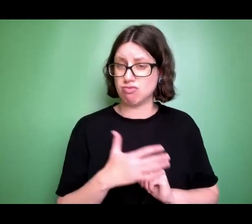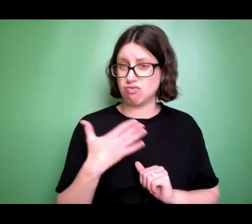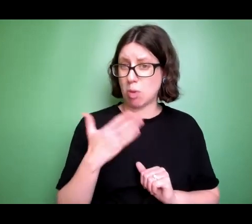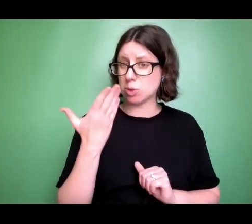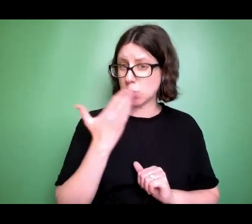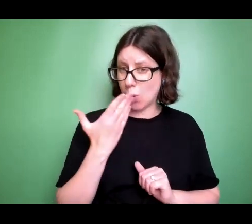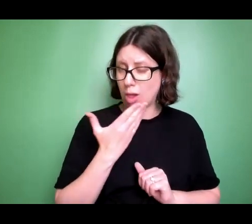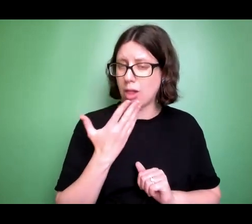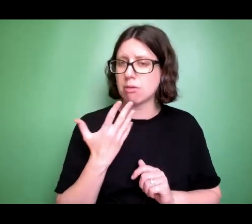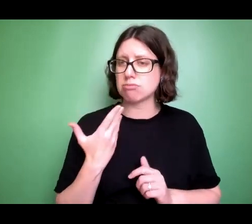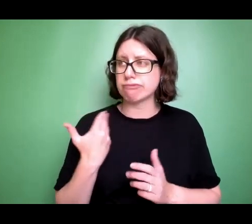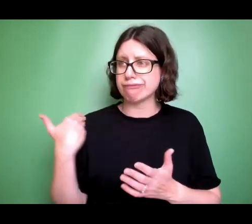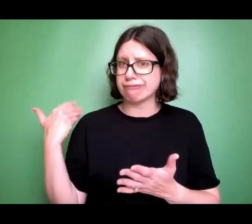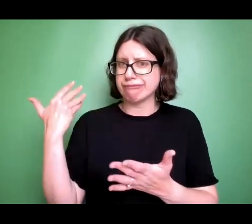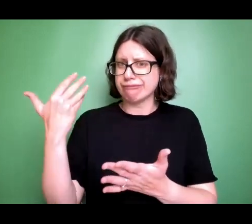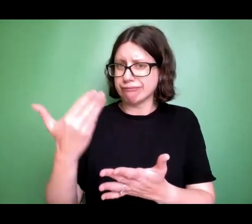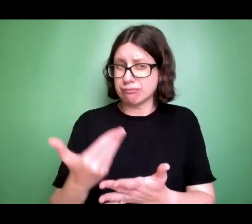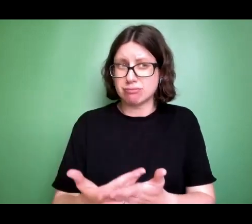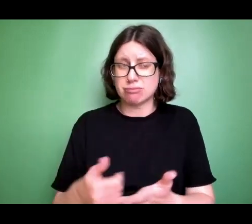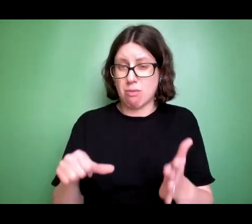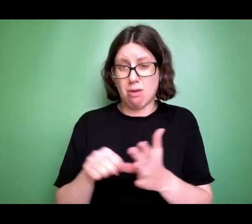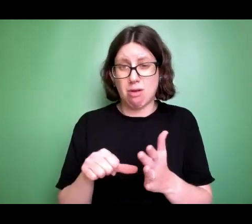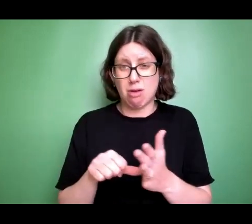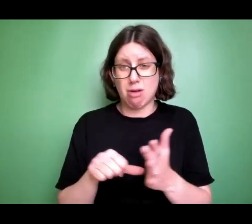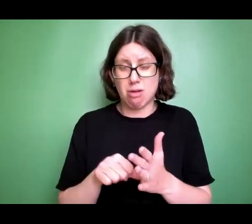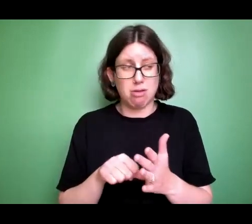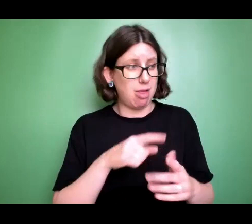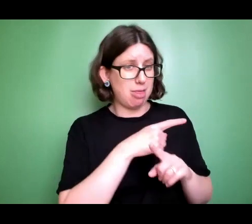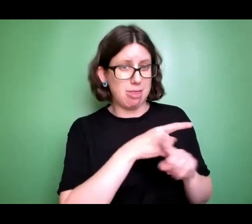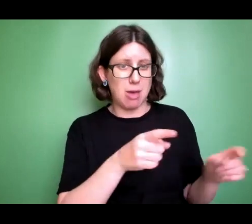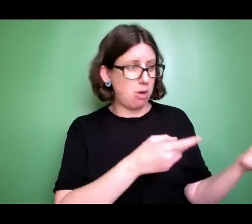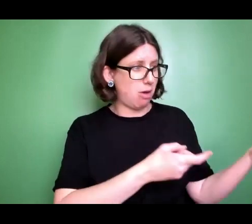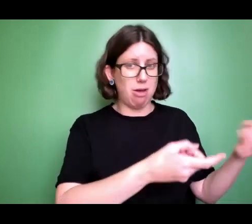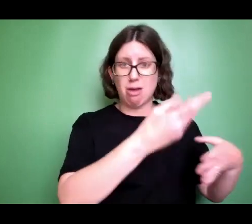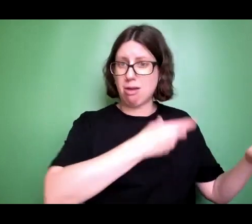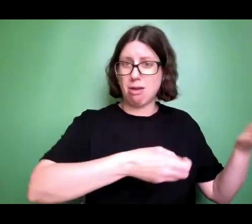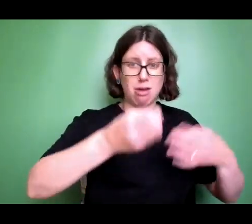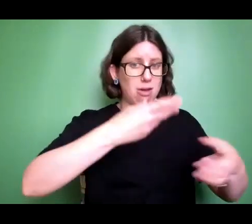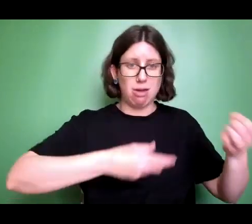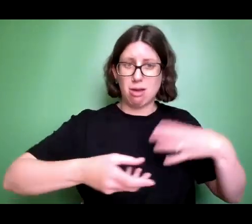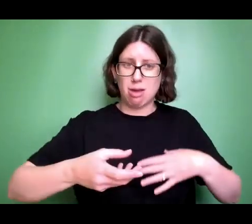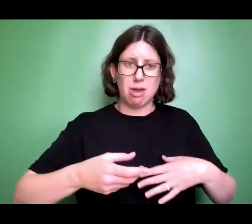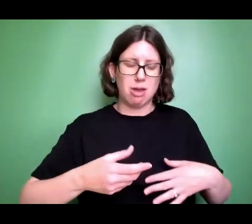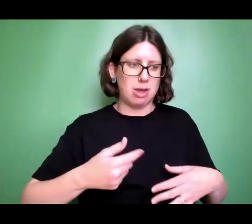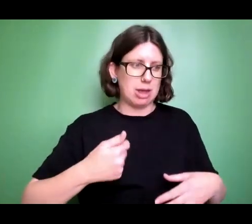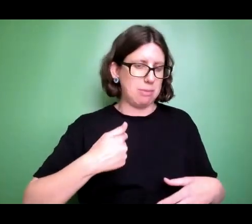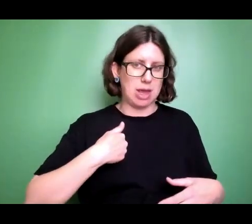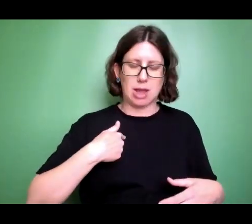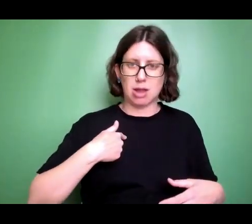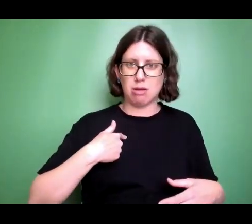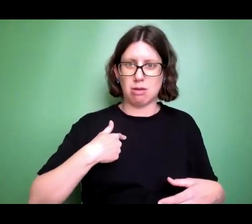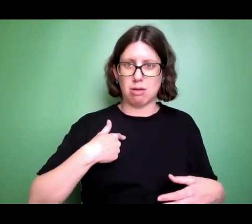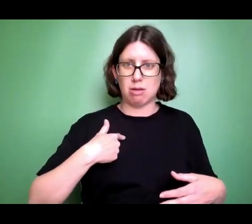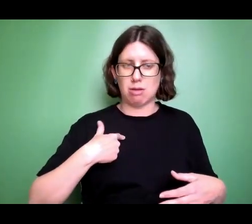me stories about all the things that had happened in those years. And I kind of didn't remember most of them, or I felt like I just kind of seared them from my mind.